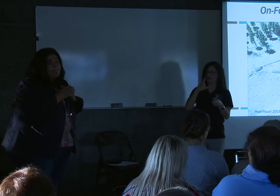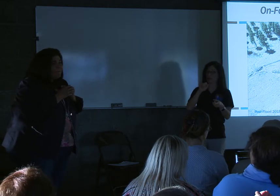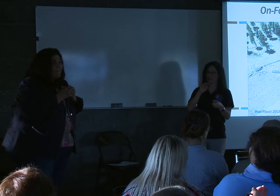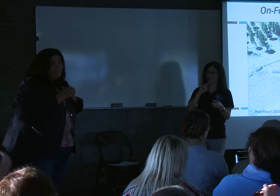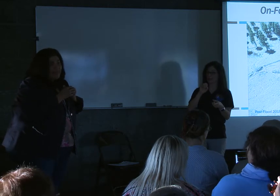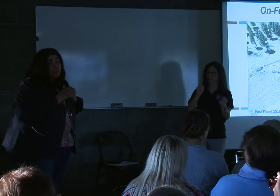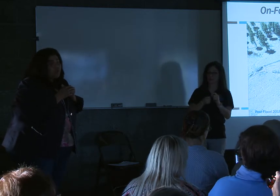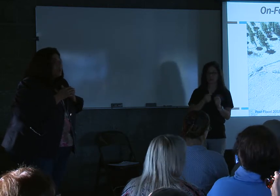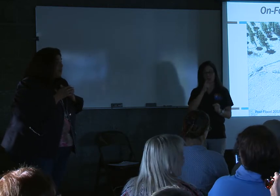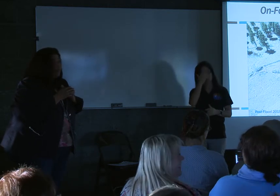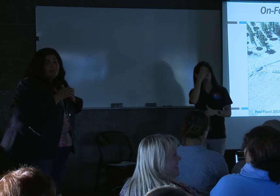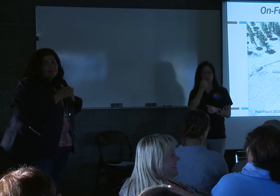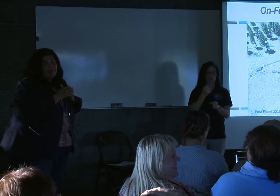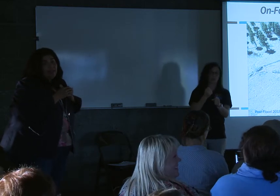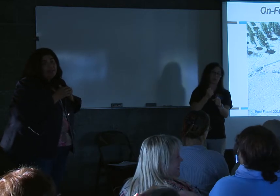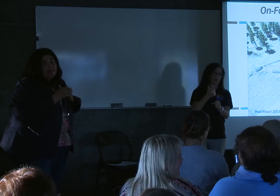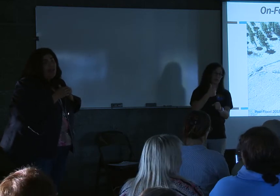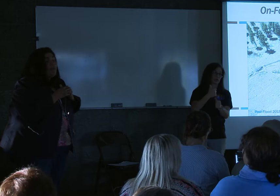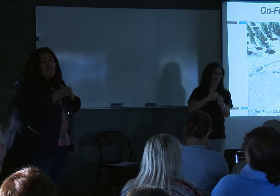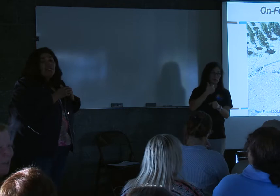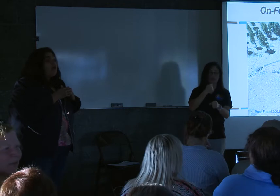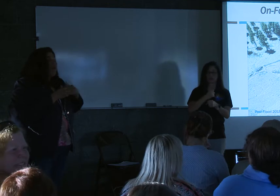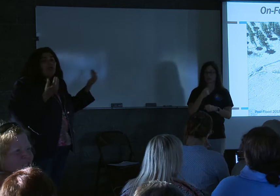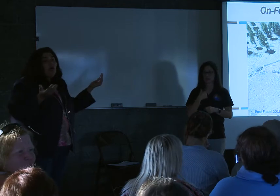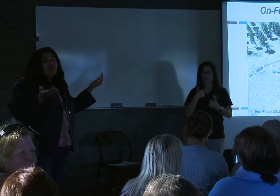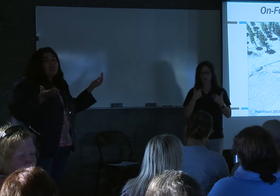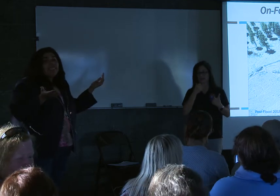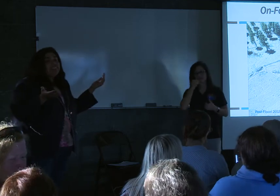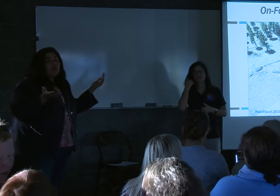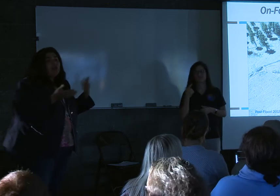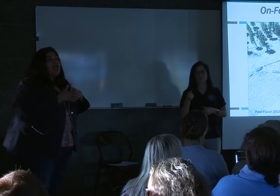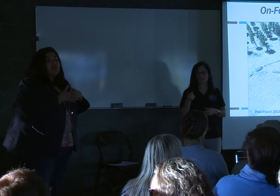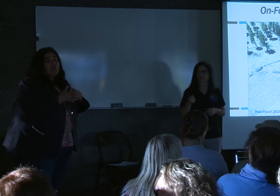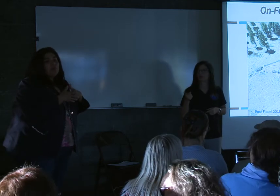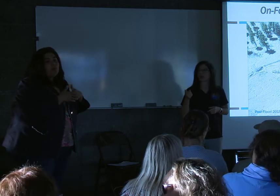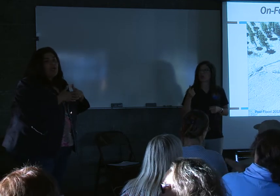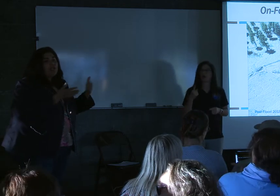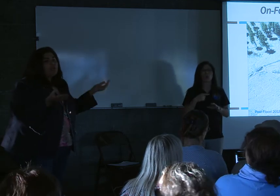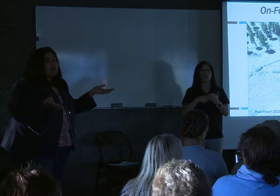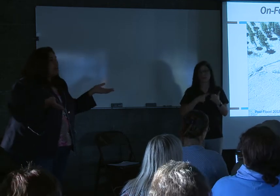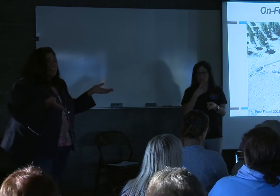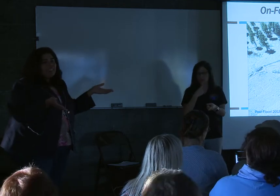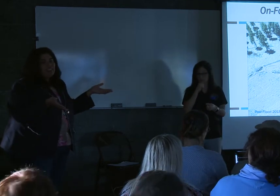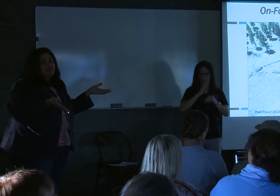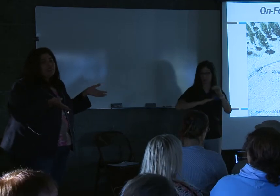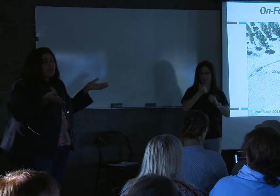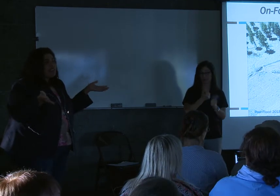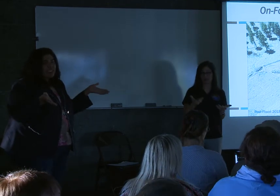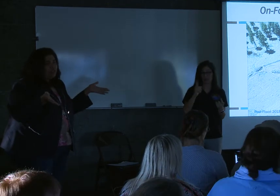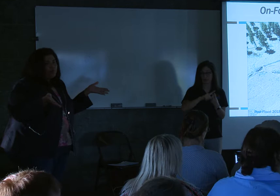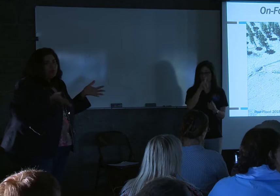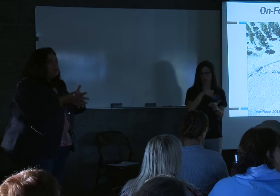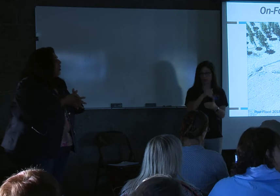Yeah. know, every 10 years, we're not a thousand-year. That's Yeah. I mean, I don't think, what I'm saying is that we're not going to, we're not going to build anything to